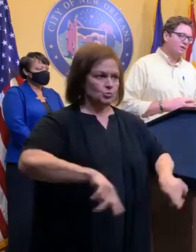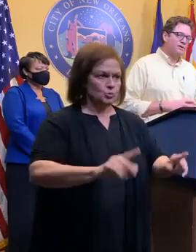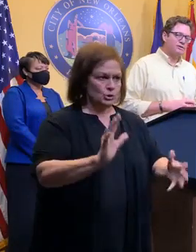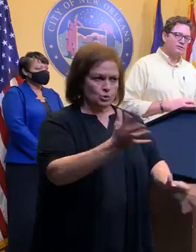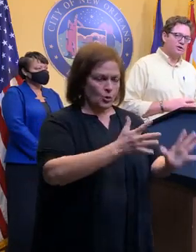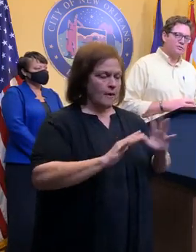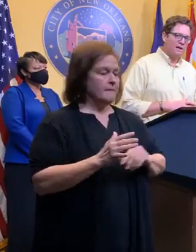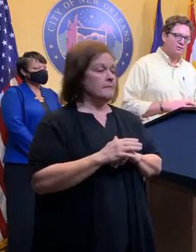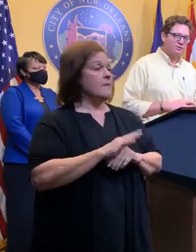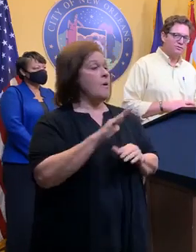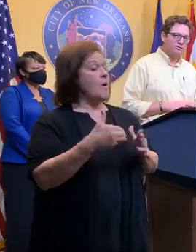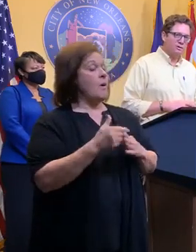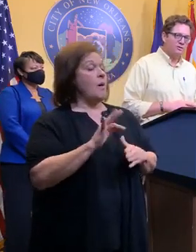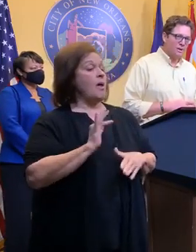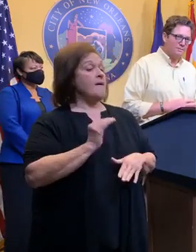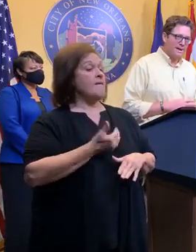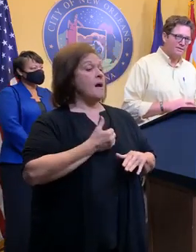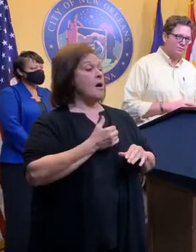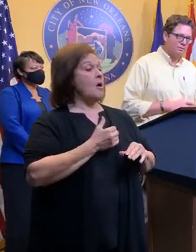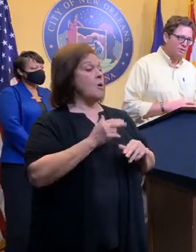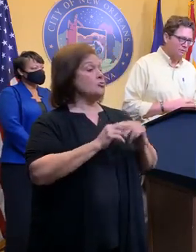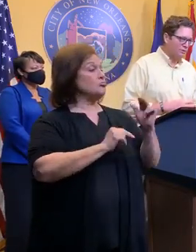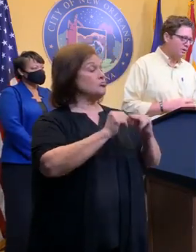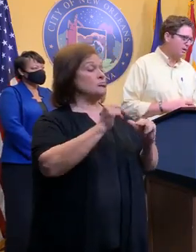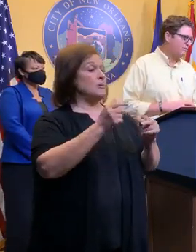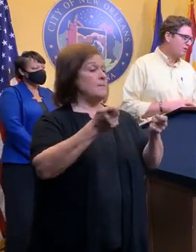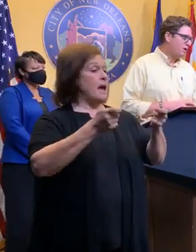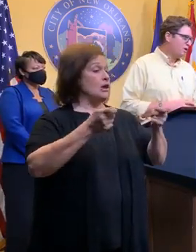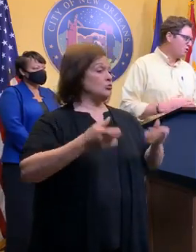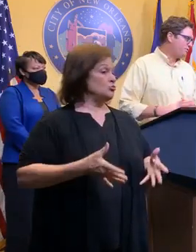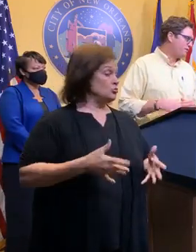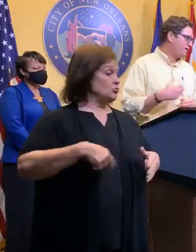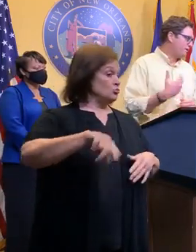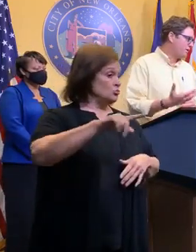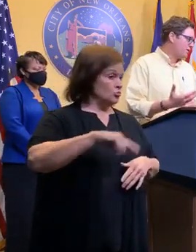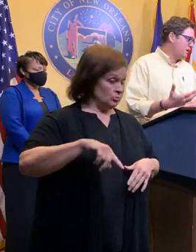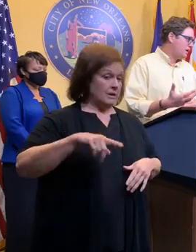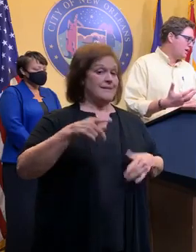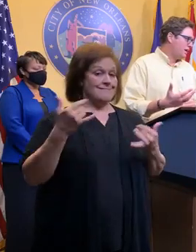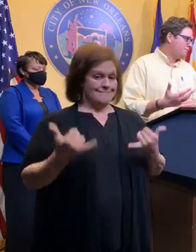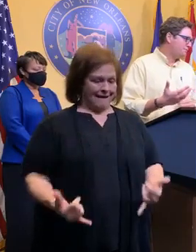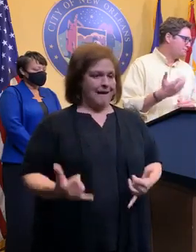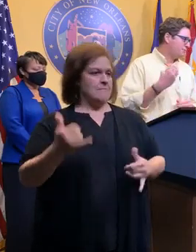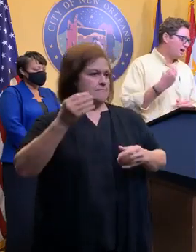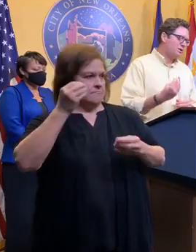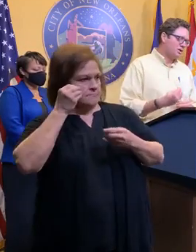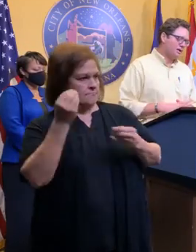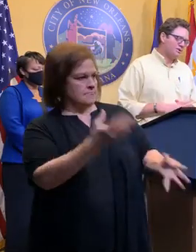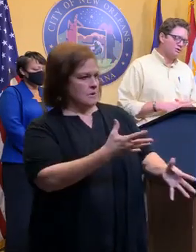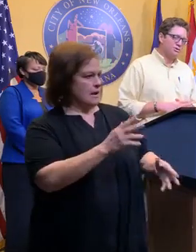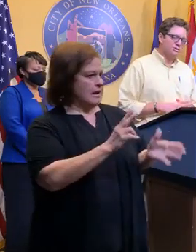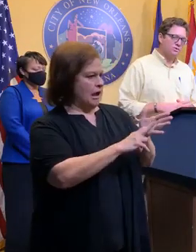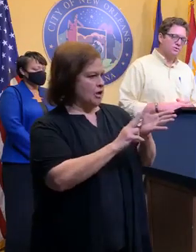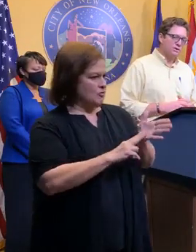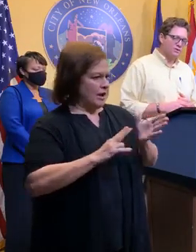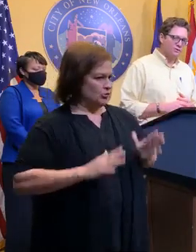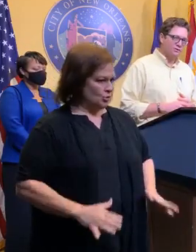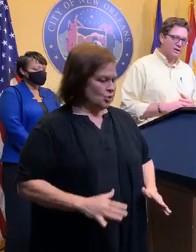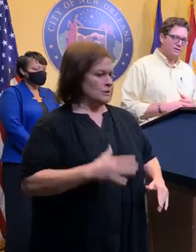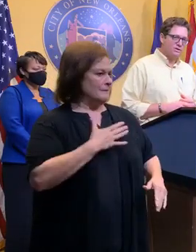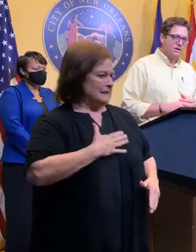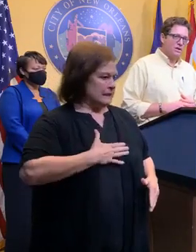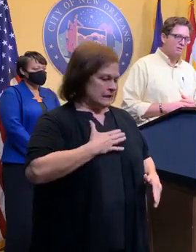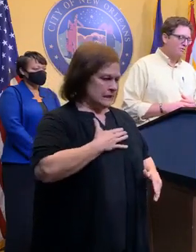et cetera. All of our construction managers for our massive rebuilding programs are going to find their contractors to